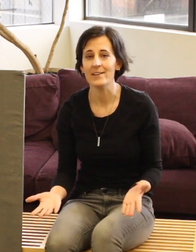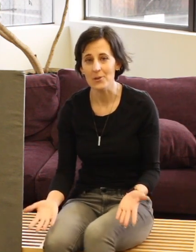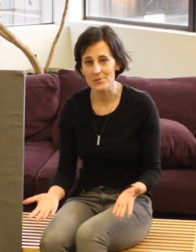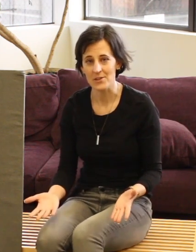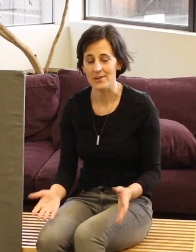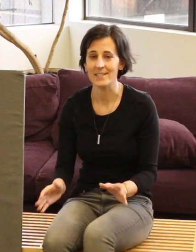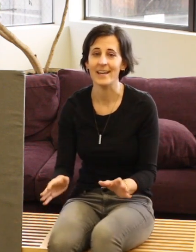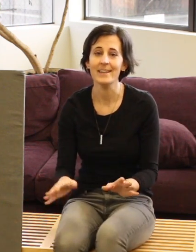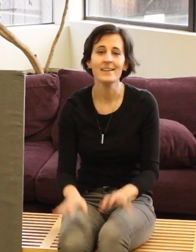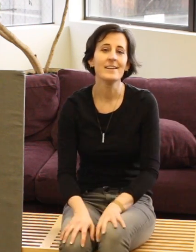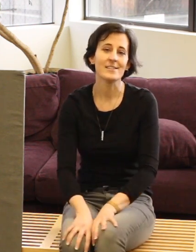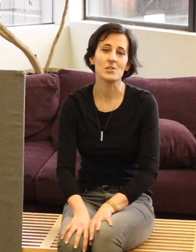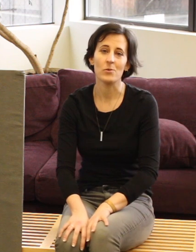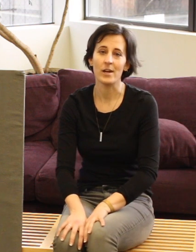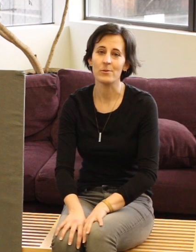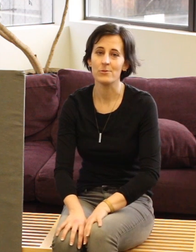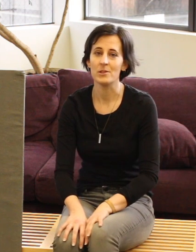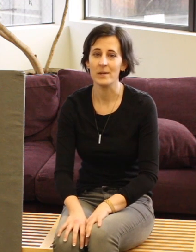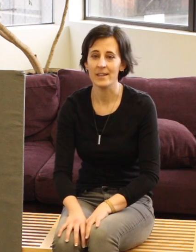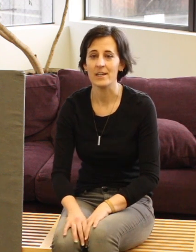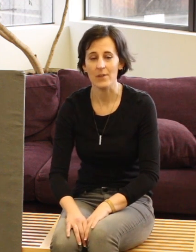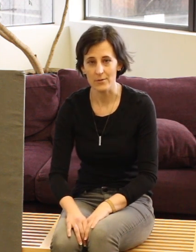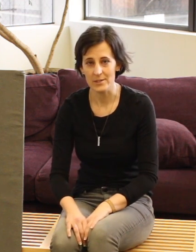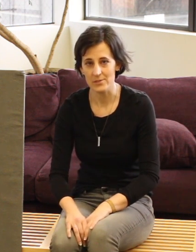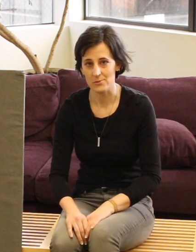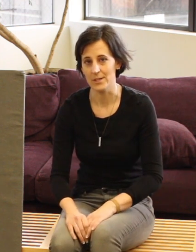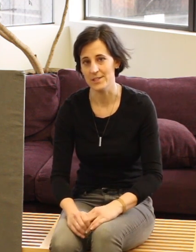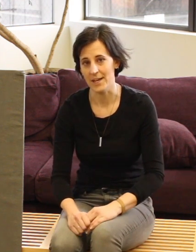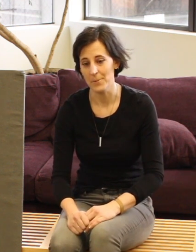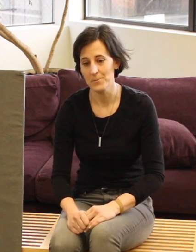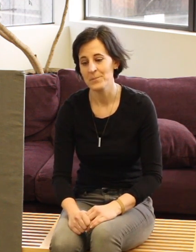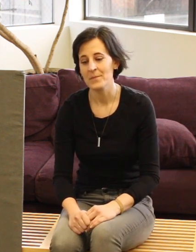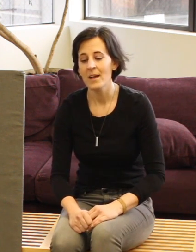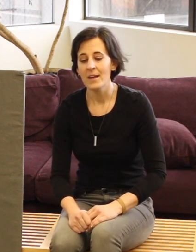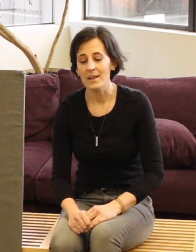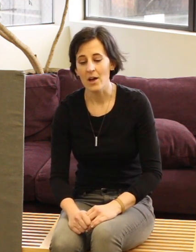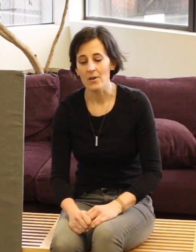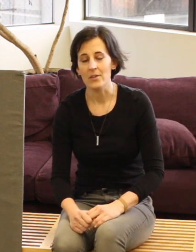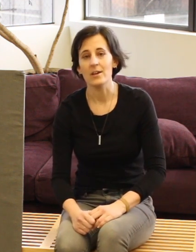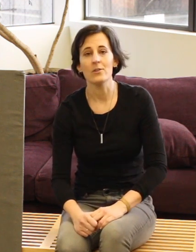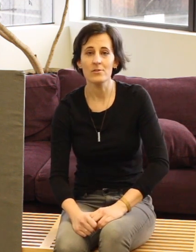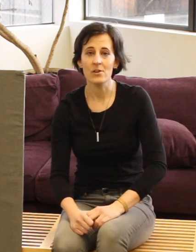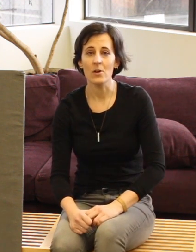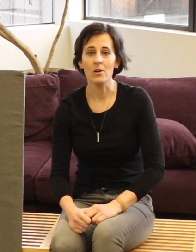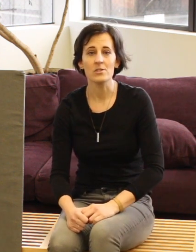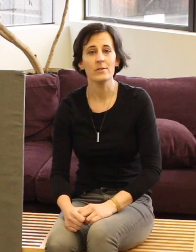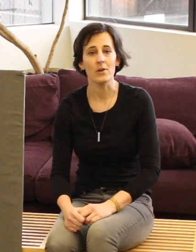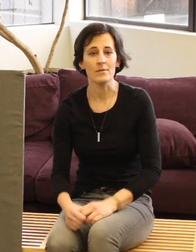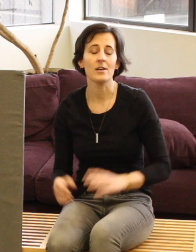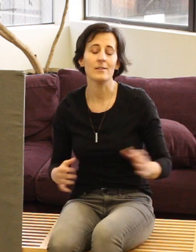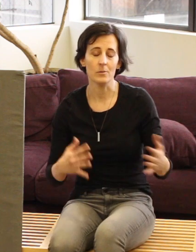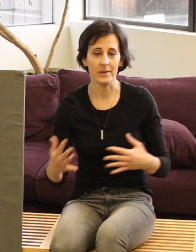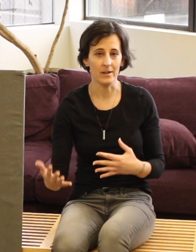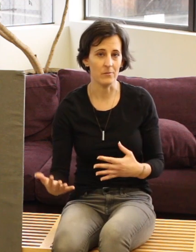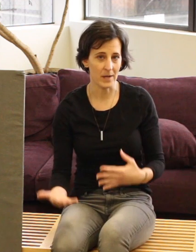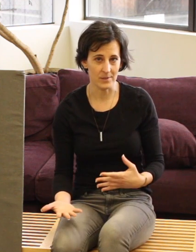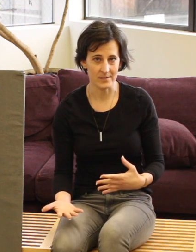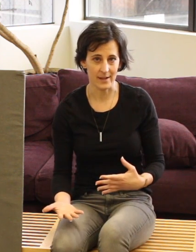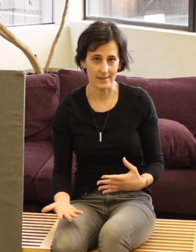hello song today. It's the one I would do at the beginning of every story time. Now the hello song also involves a little bit of baby sign